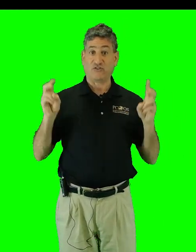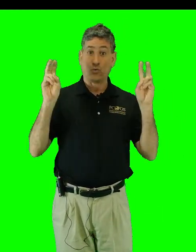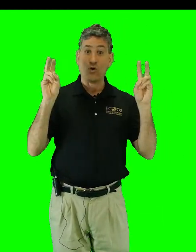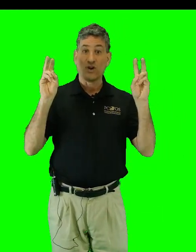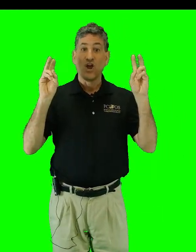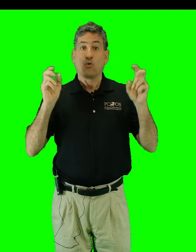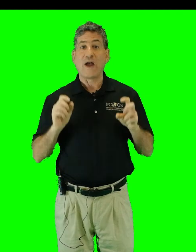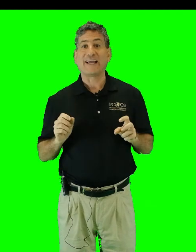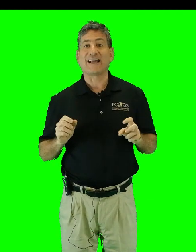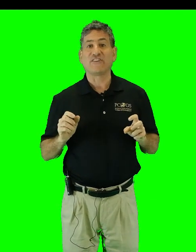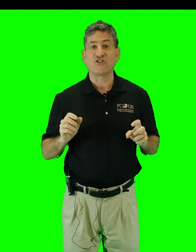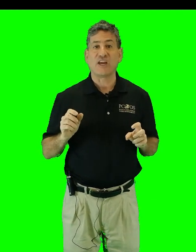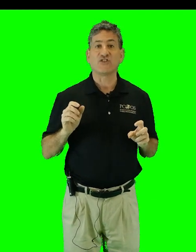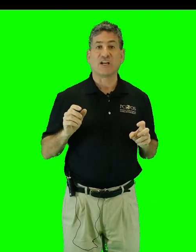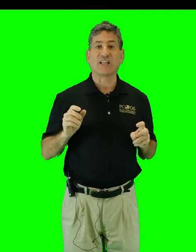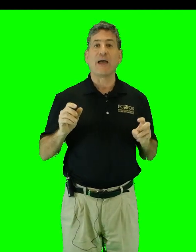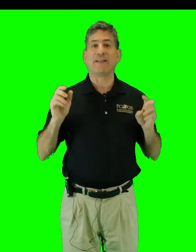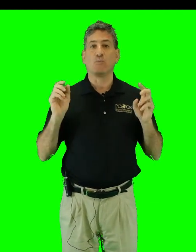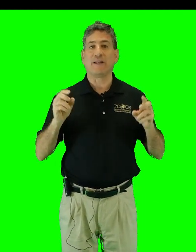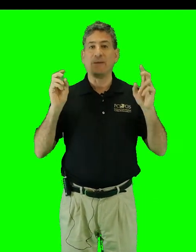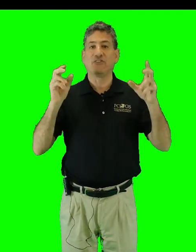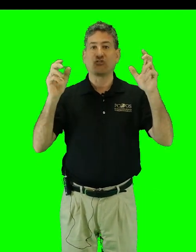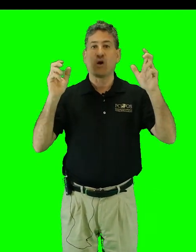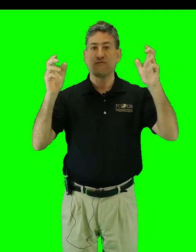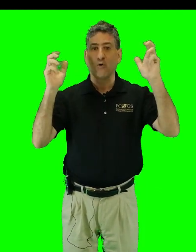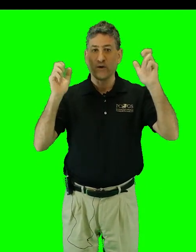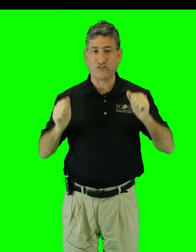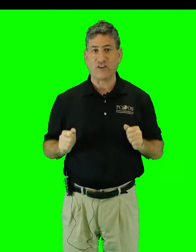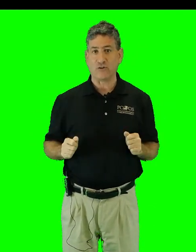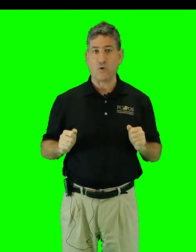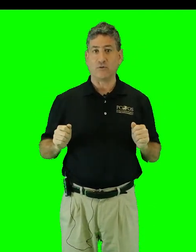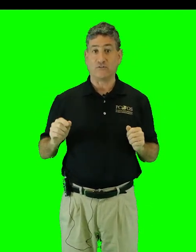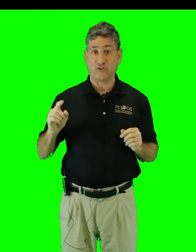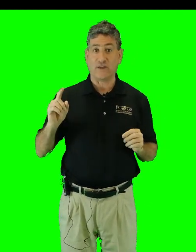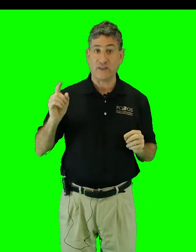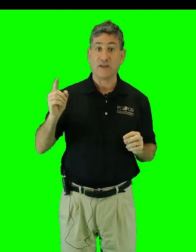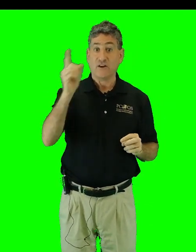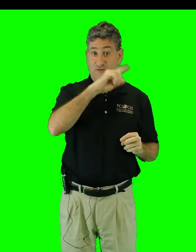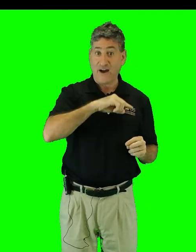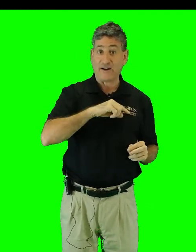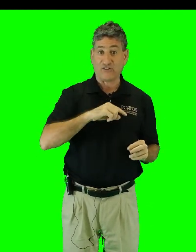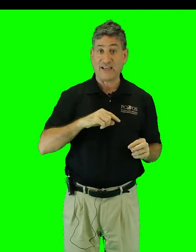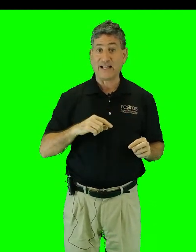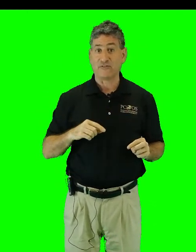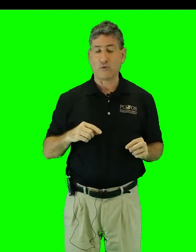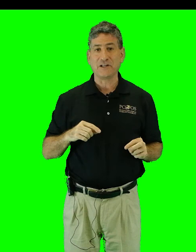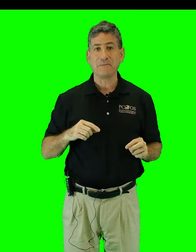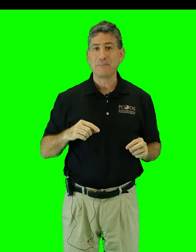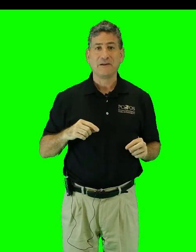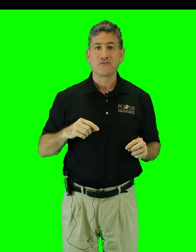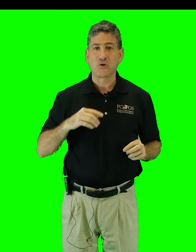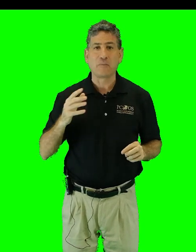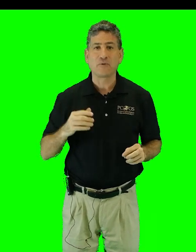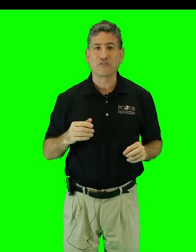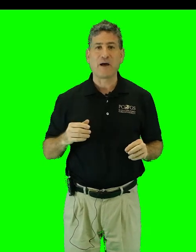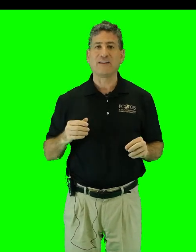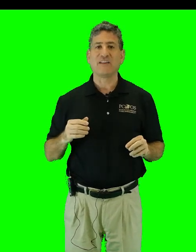to, quote, recognize the changing climate and what it means to our forests, end quote, during the fires in California, Trump responded,